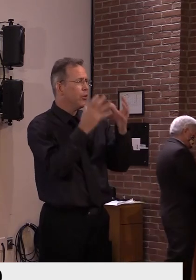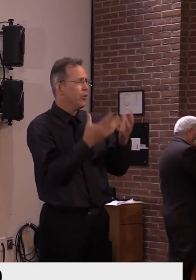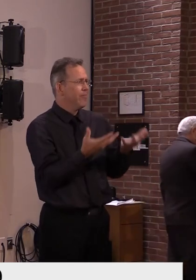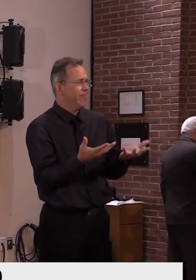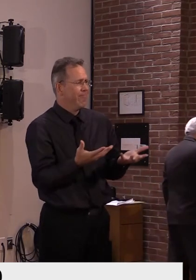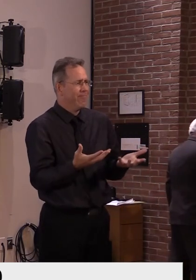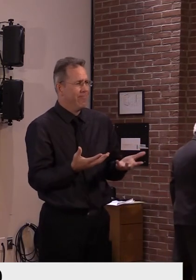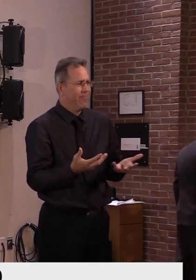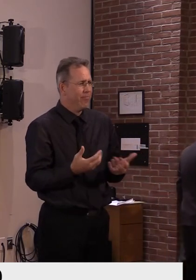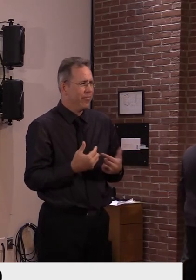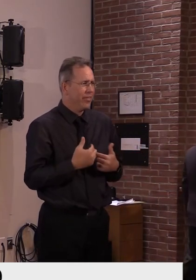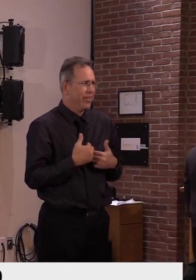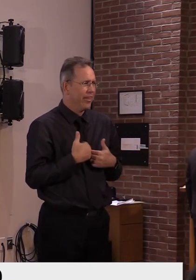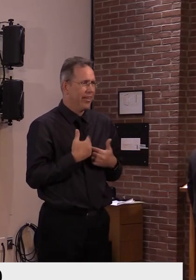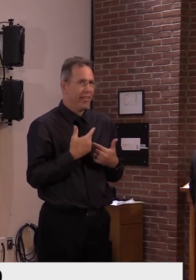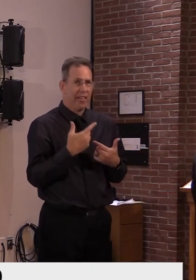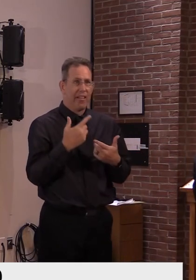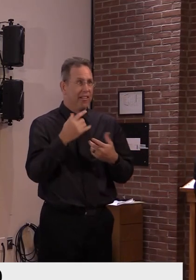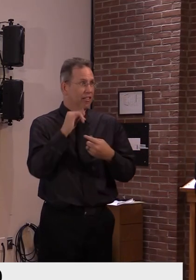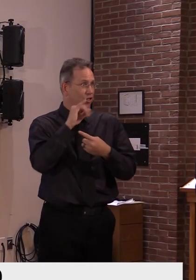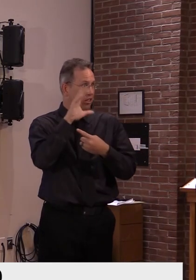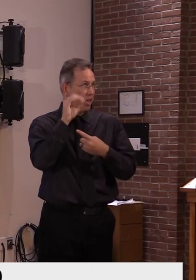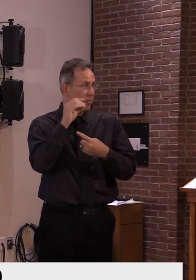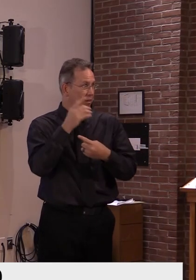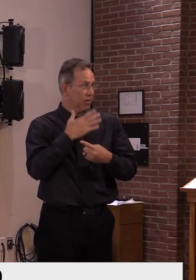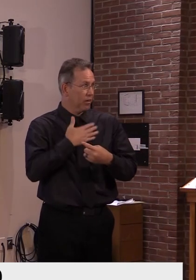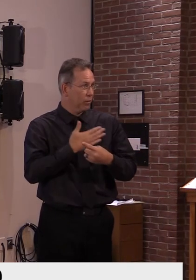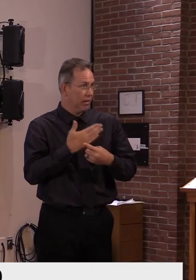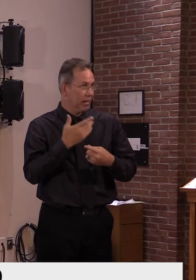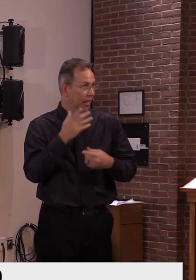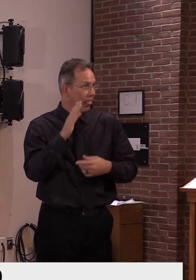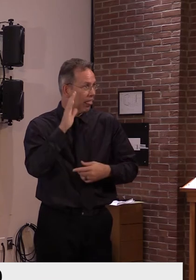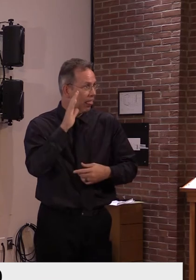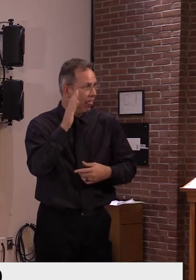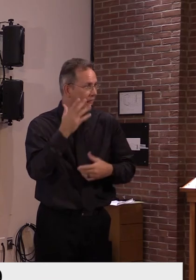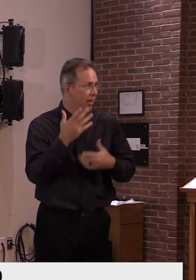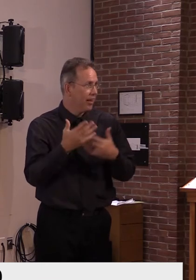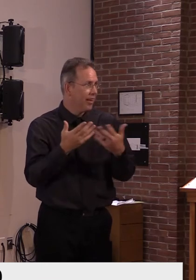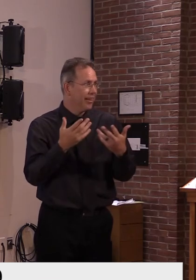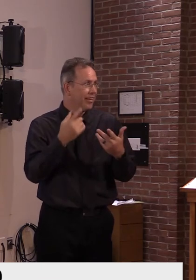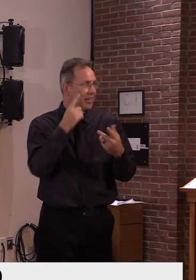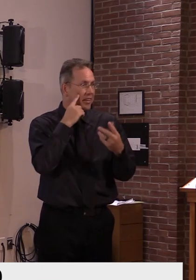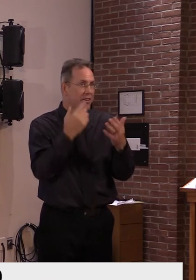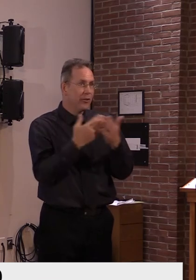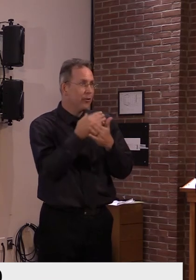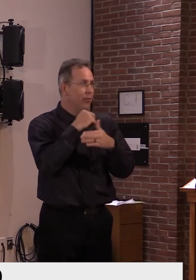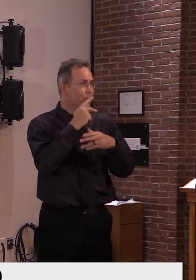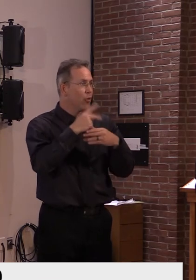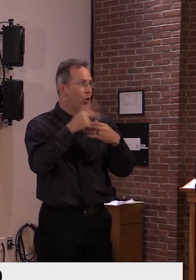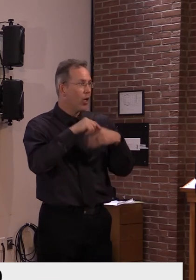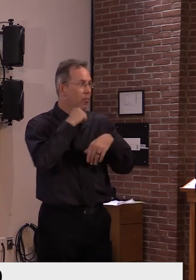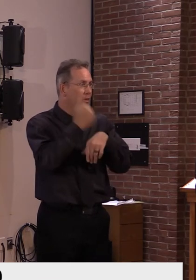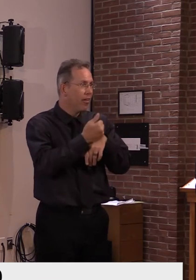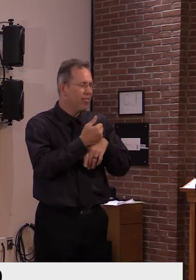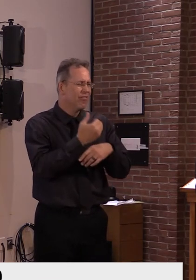something that's so new, uh, considering what the environment we're in. So I think it's due to the pandemic.